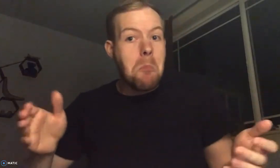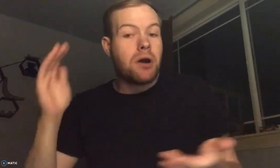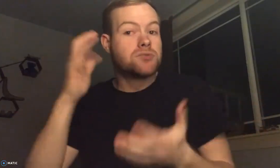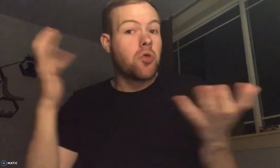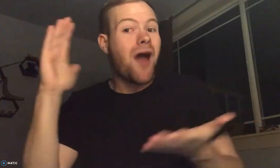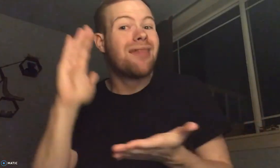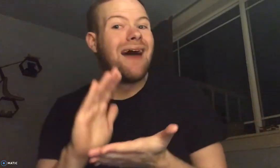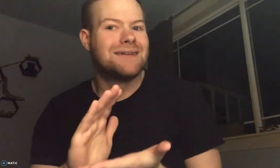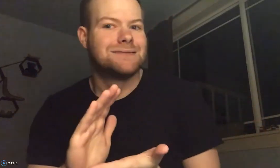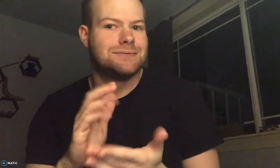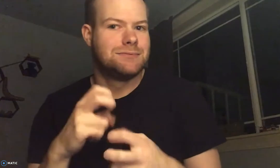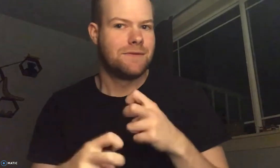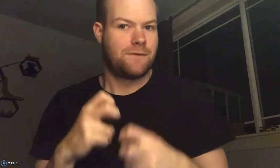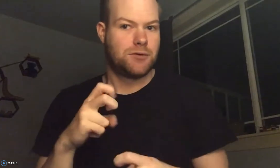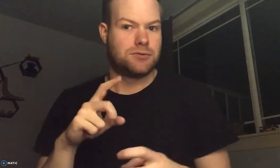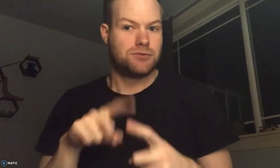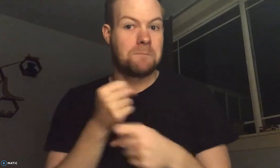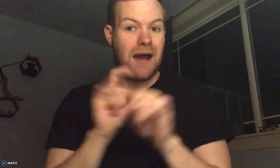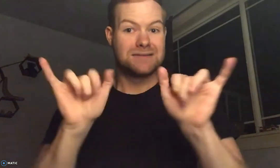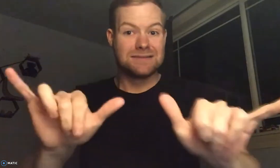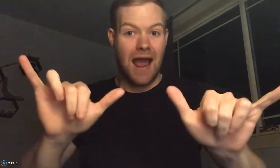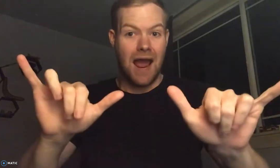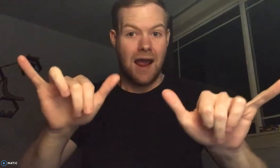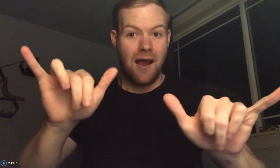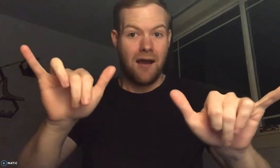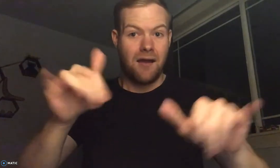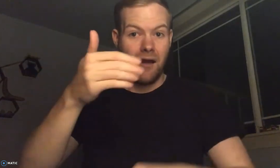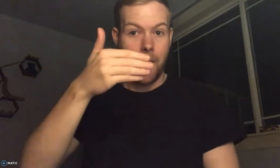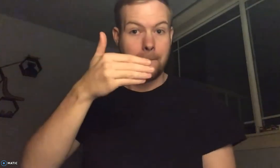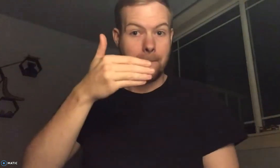turn your phone sideways, it's less likely to fall and it will stay. Okay.